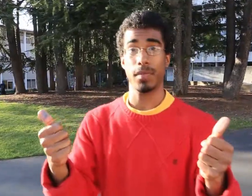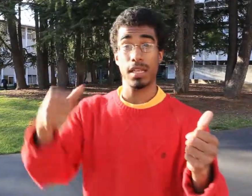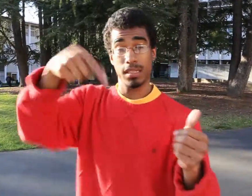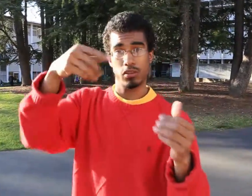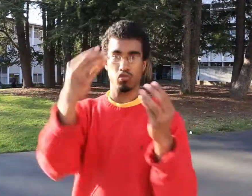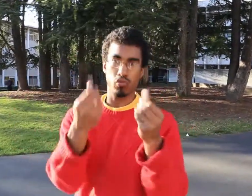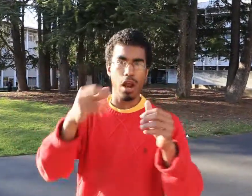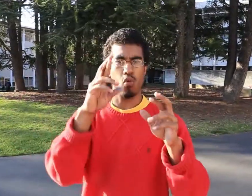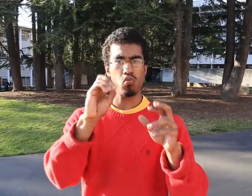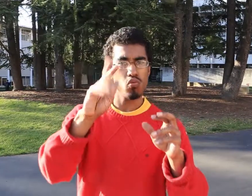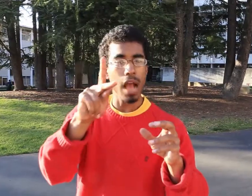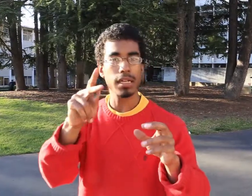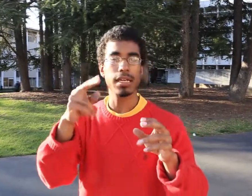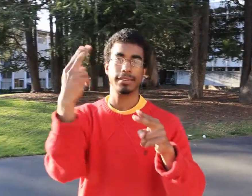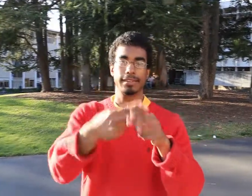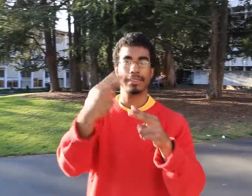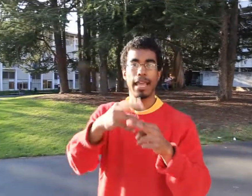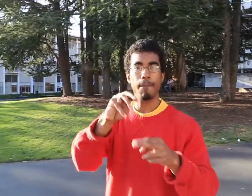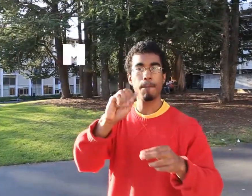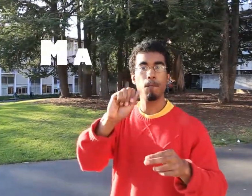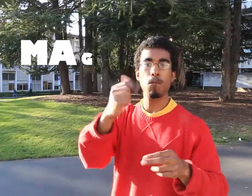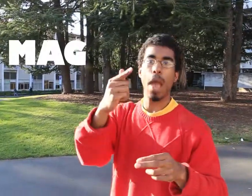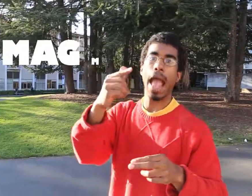And this melted rock, it's called magma.